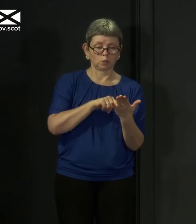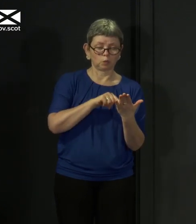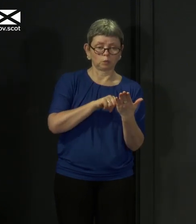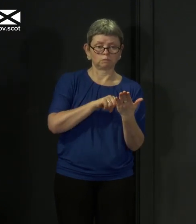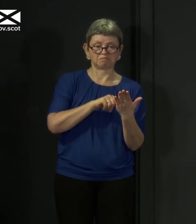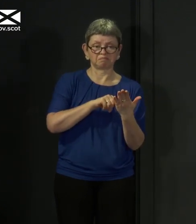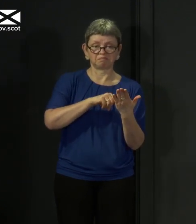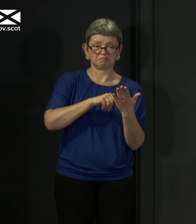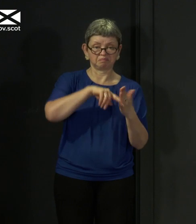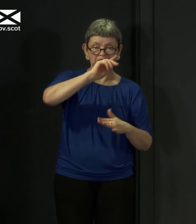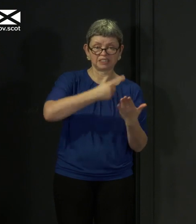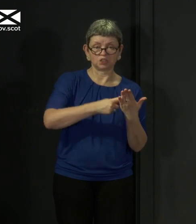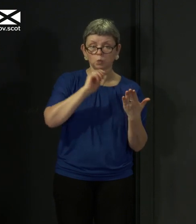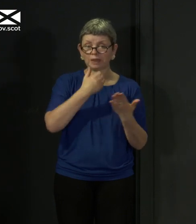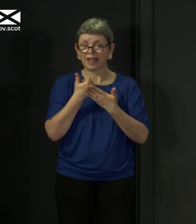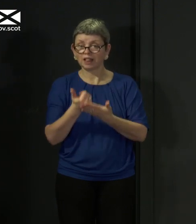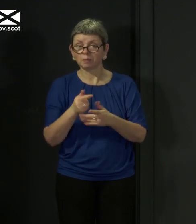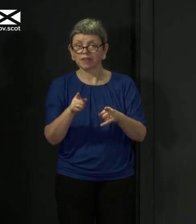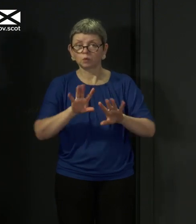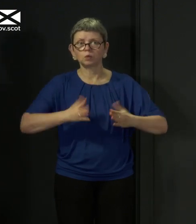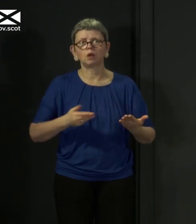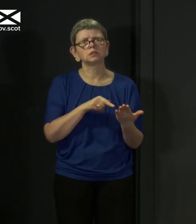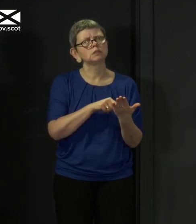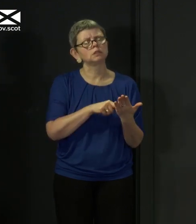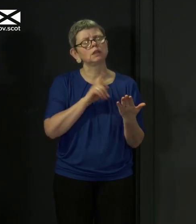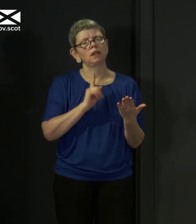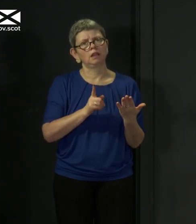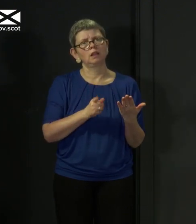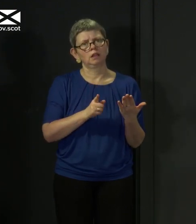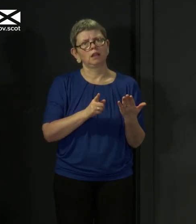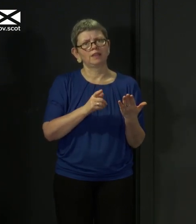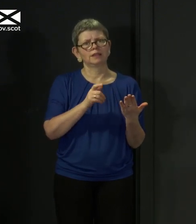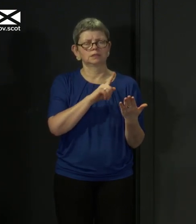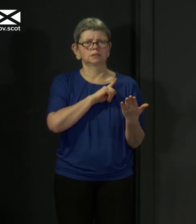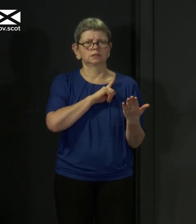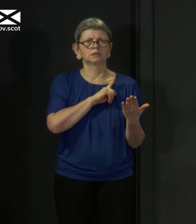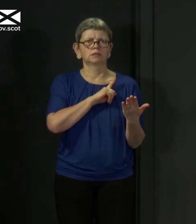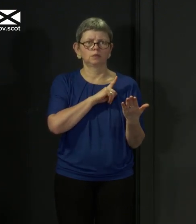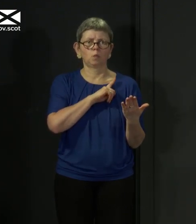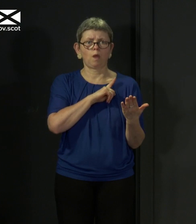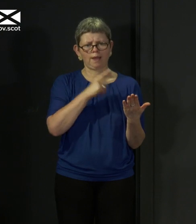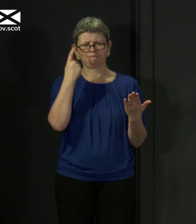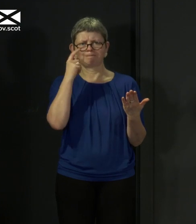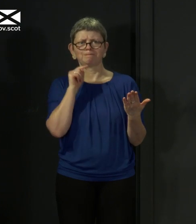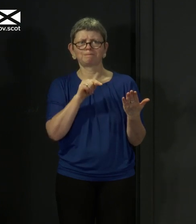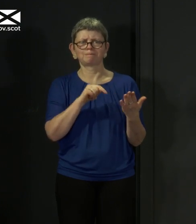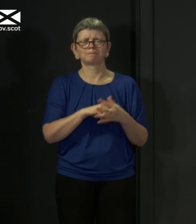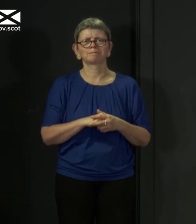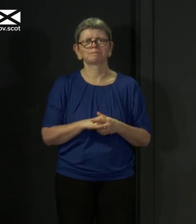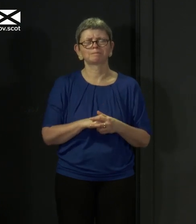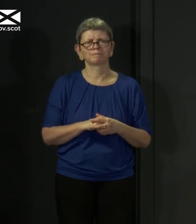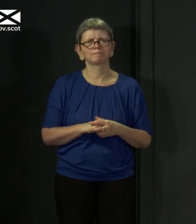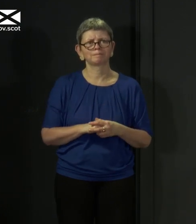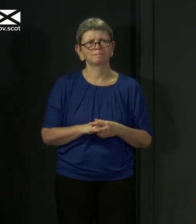to hospital? Does this help us stop people dying from this virus? And I will always come at these decisions from that perspective and not